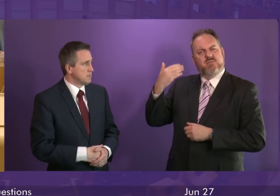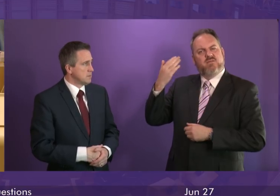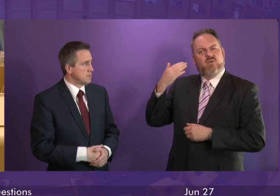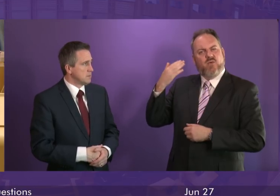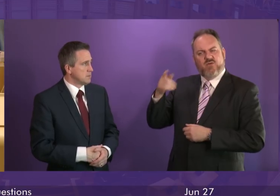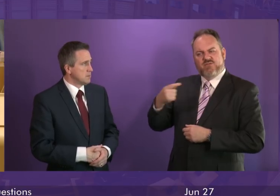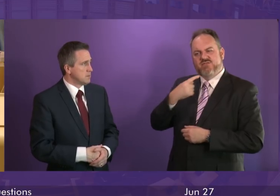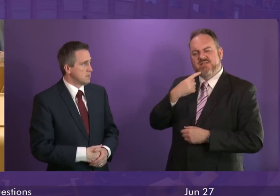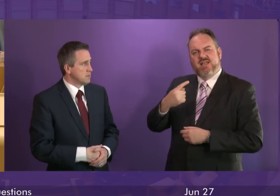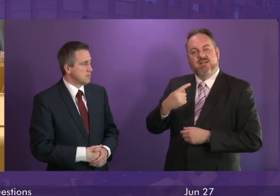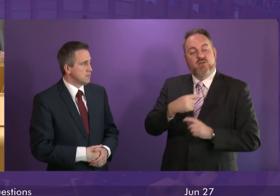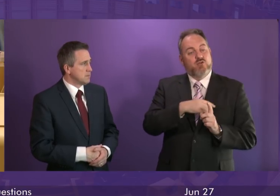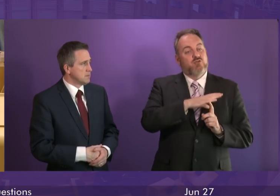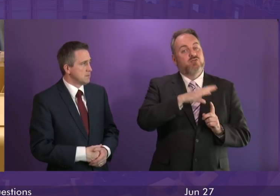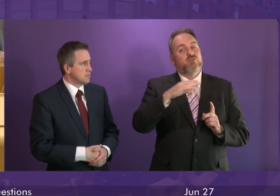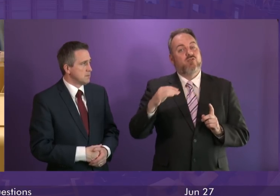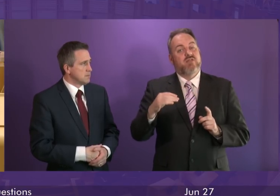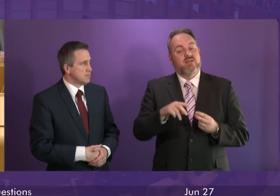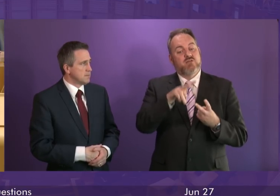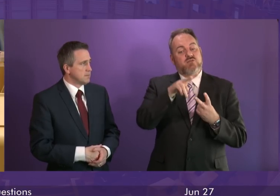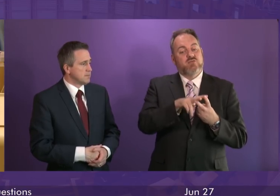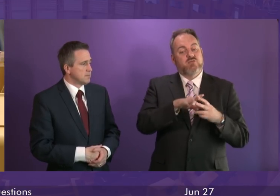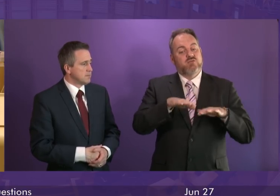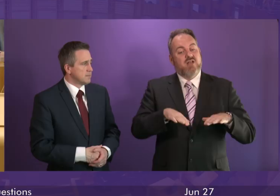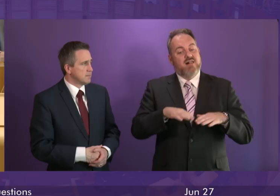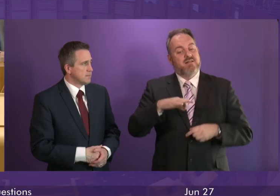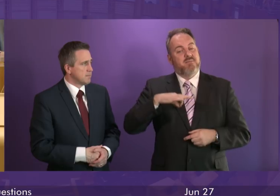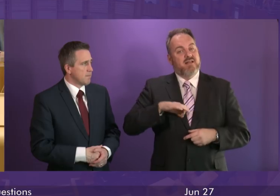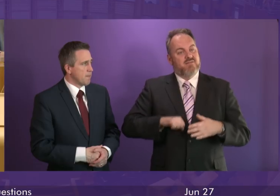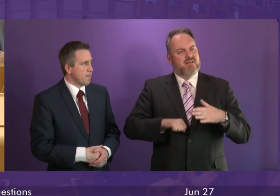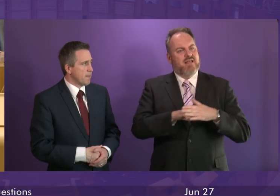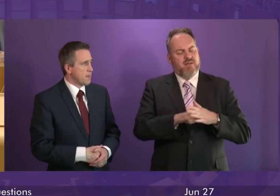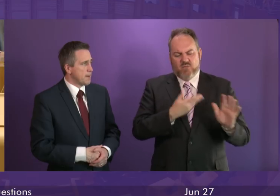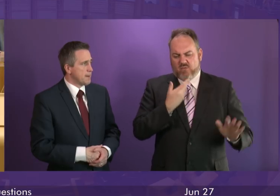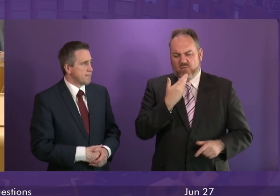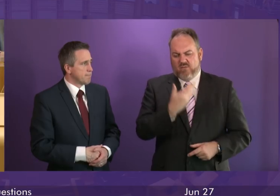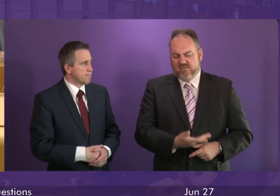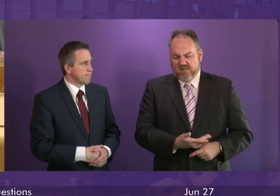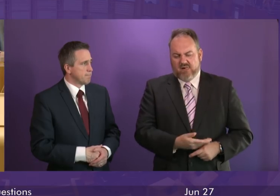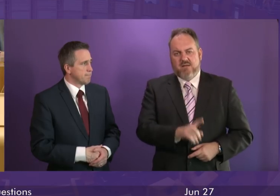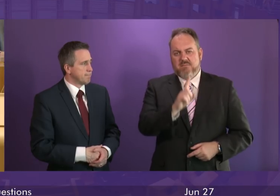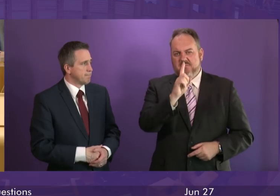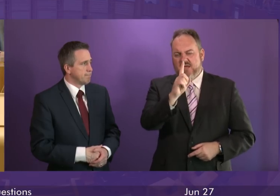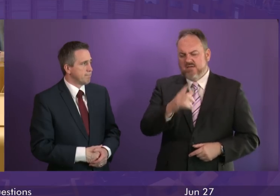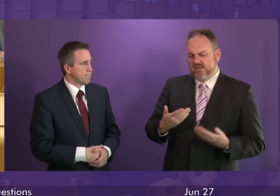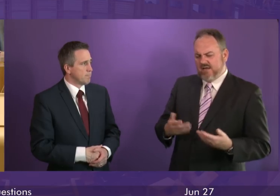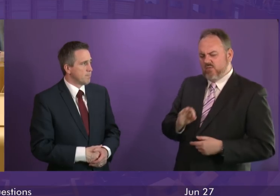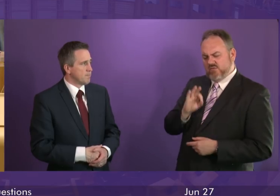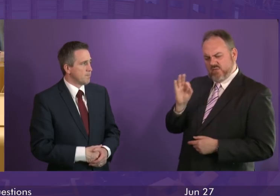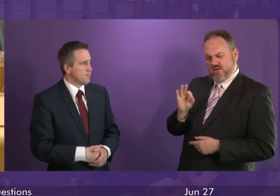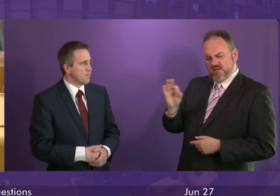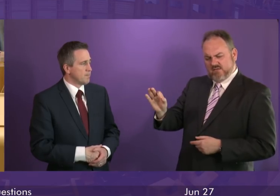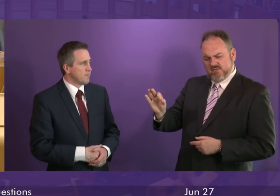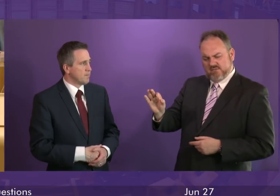said that the Tory two-child benefit cap was abhorrent. Can I ask the First Minister, therefore,